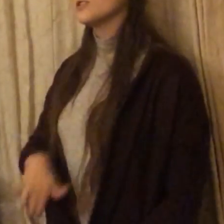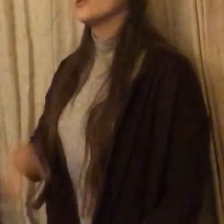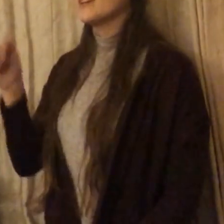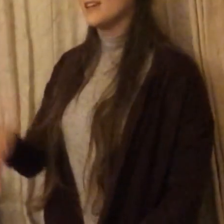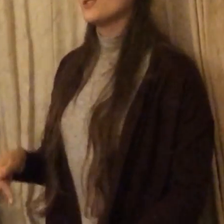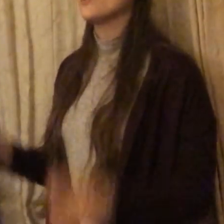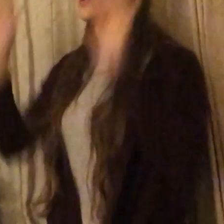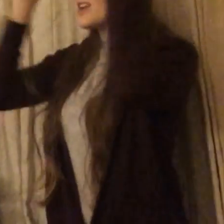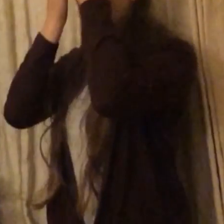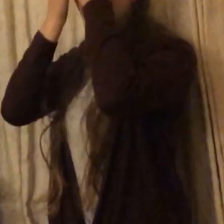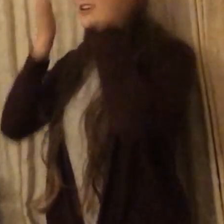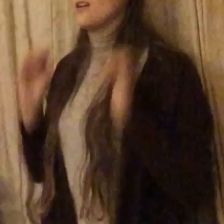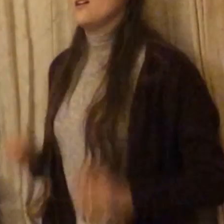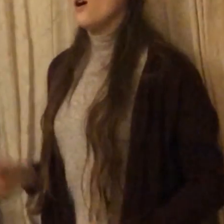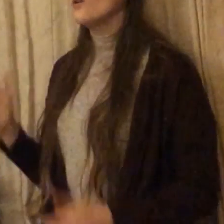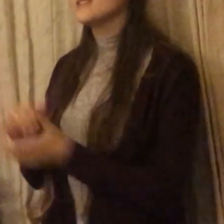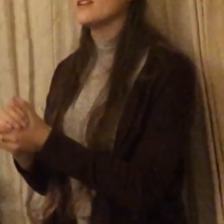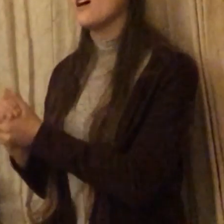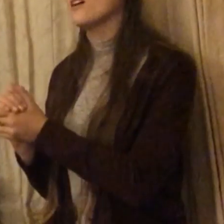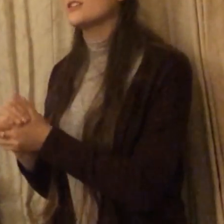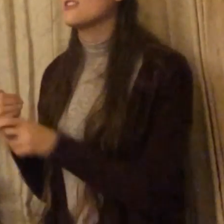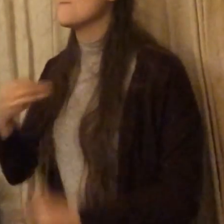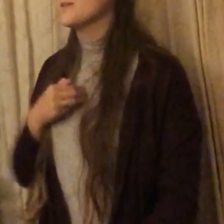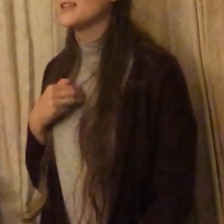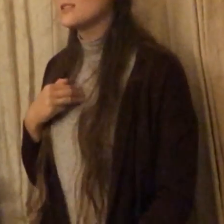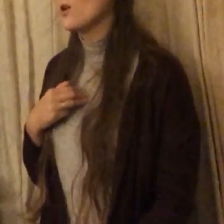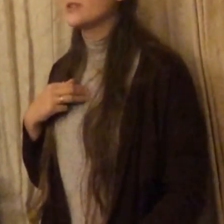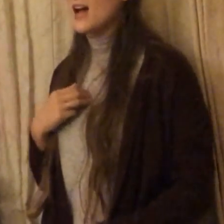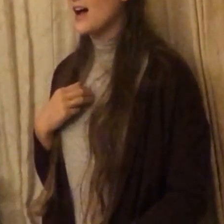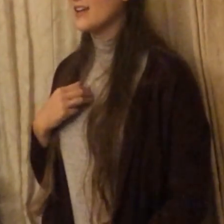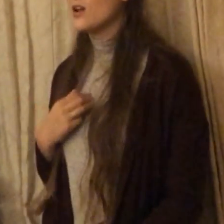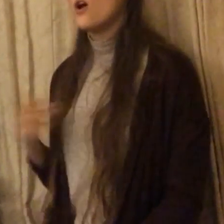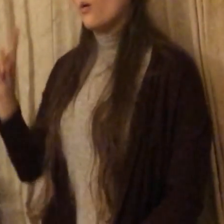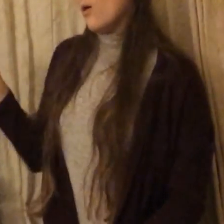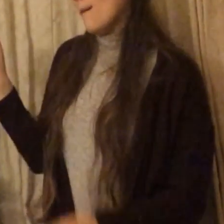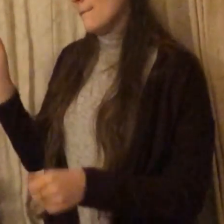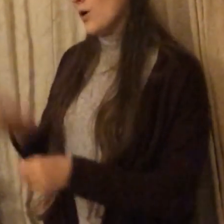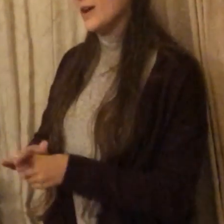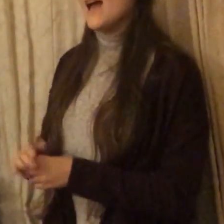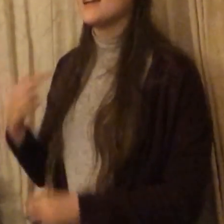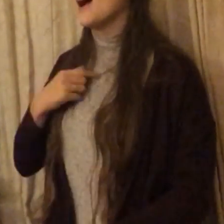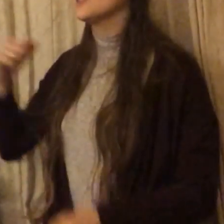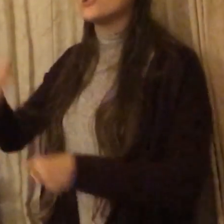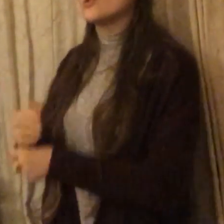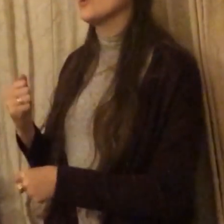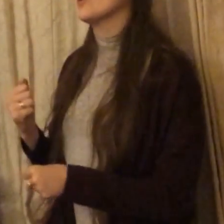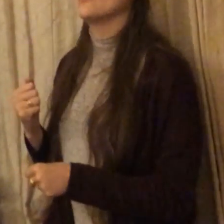want you here tonight Holding on to me so tight What more can I do